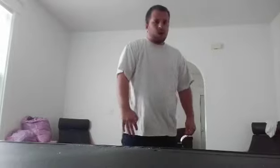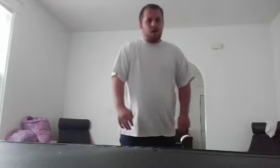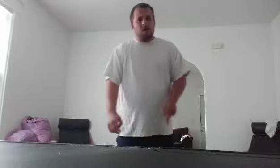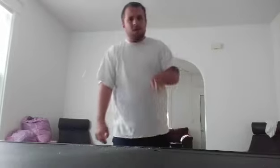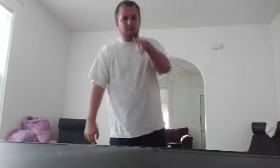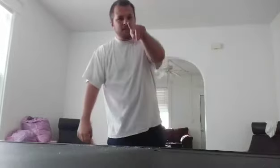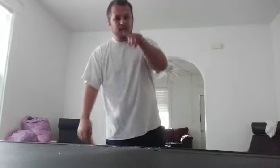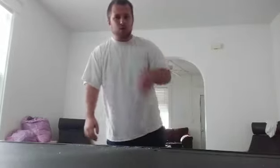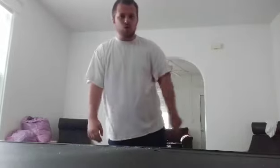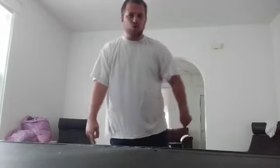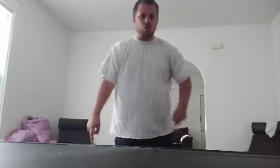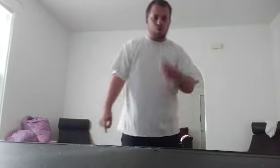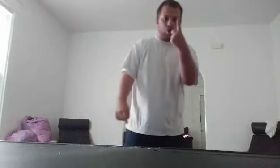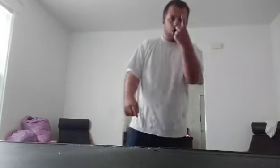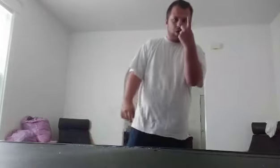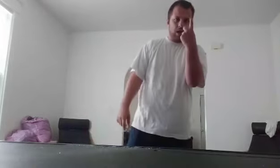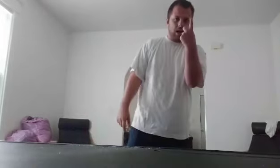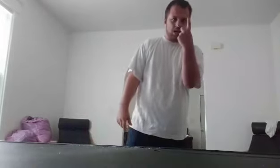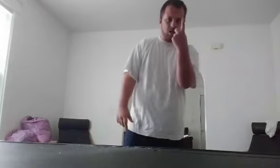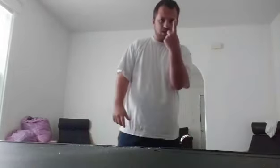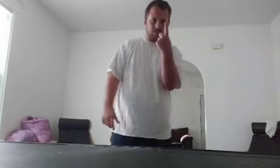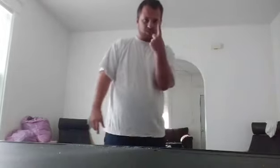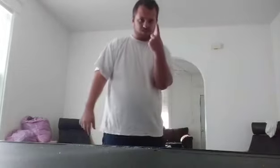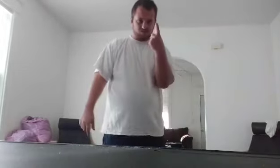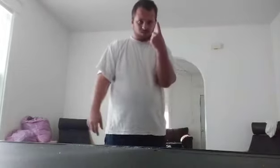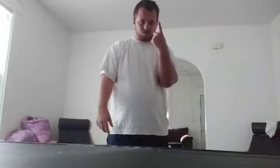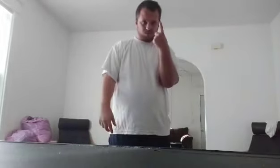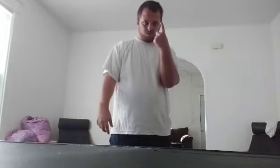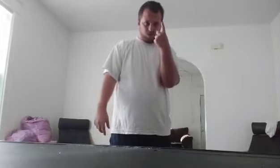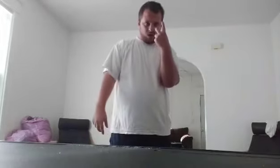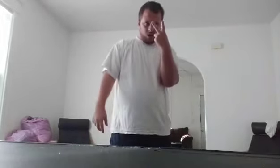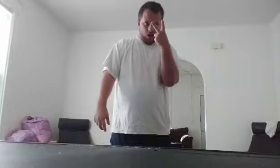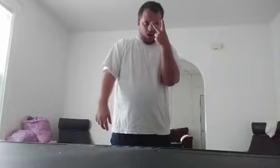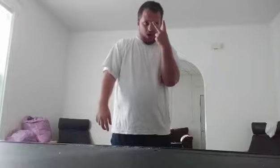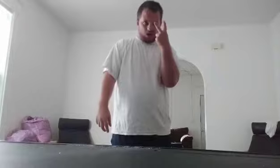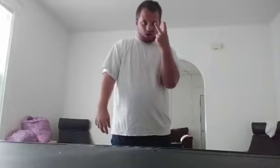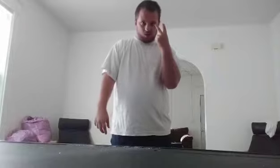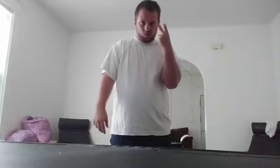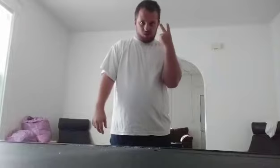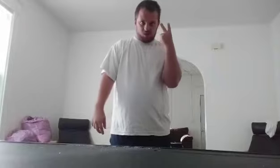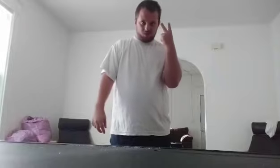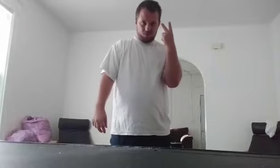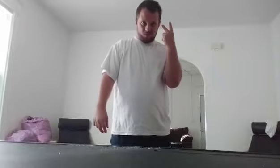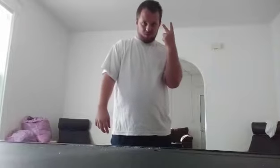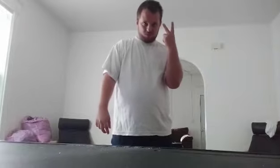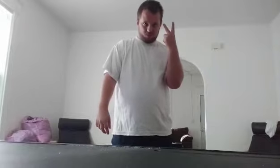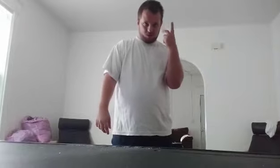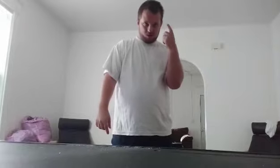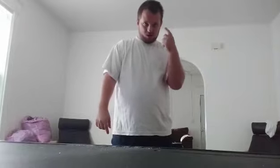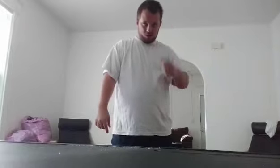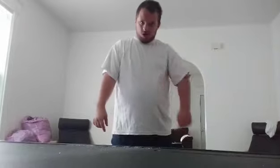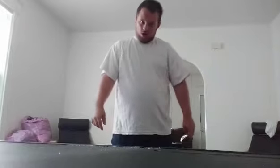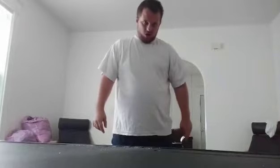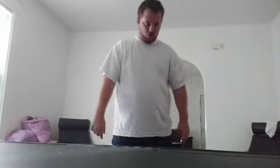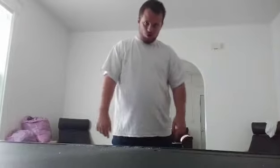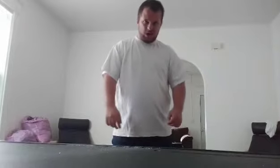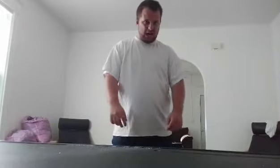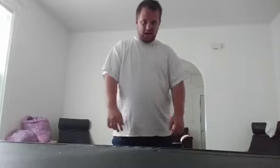but I'm going tell you two, Kodak and Killer Wolf, you guys